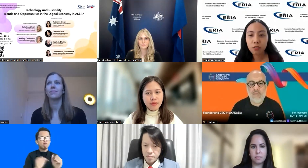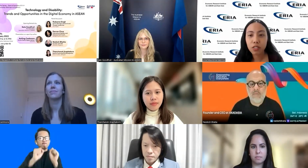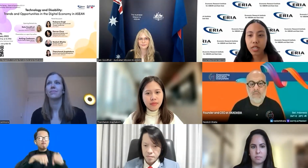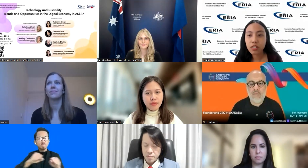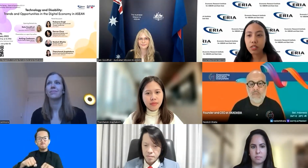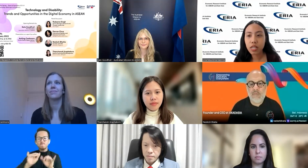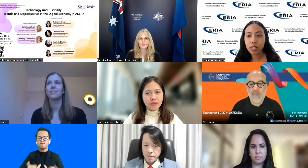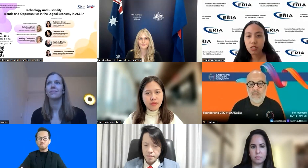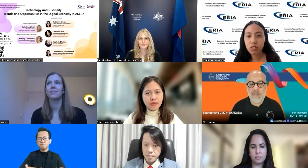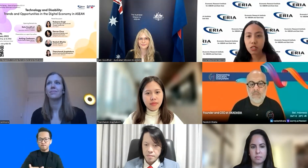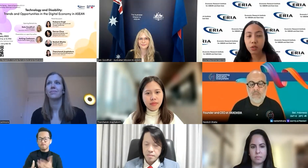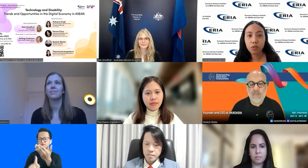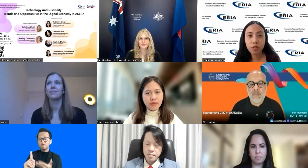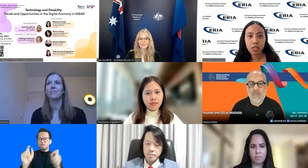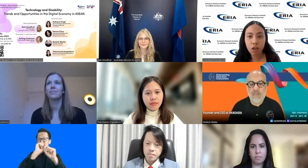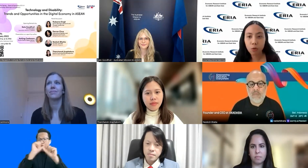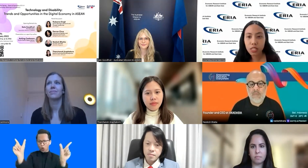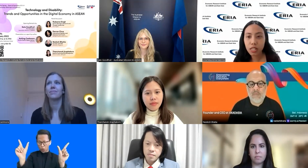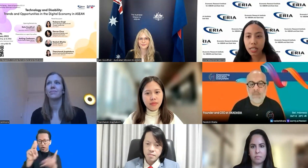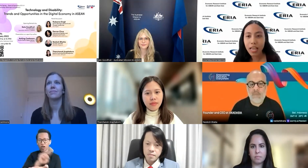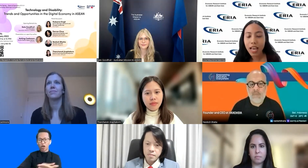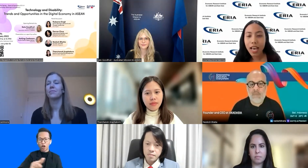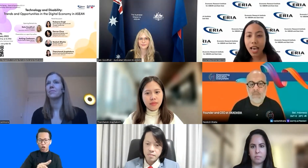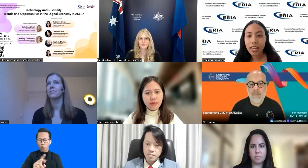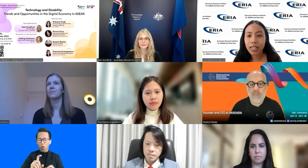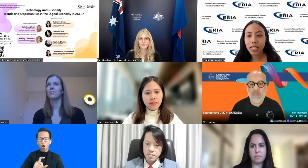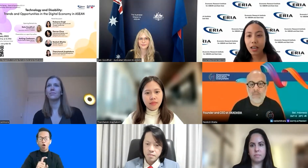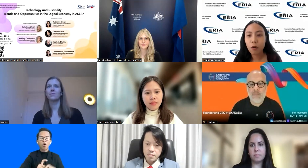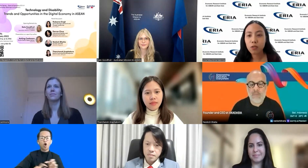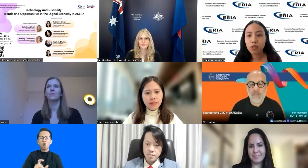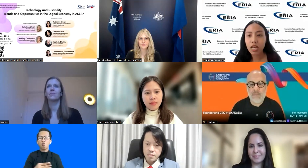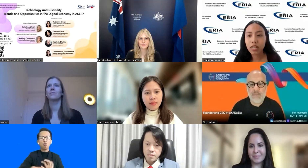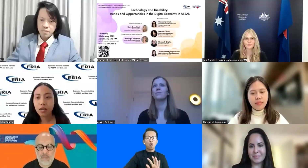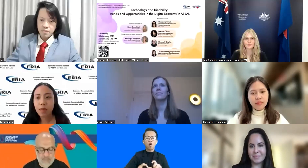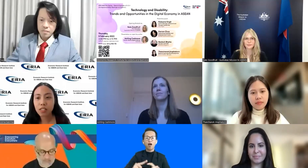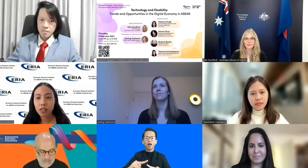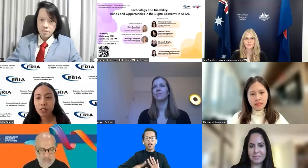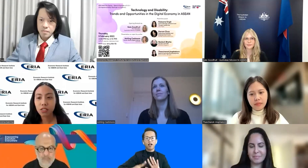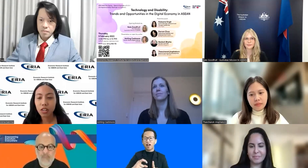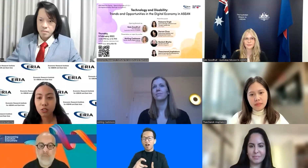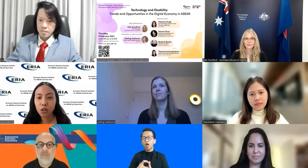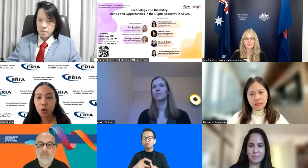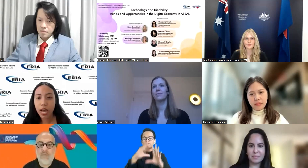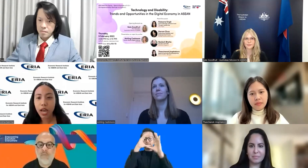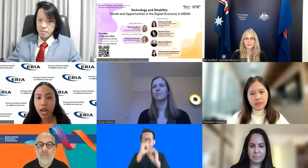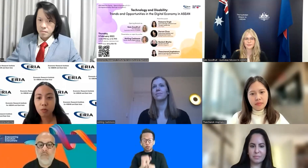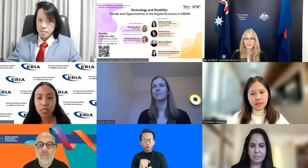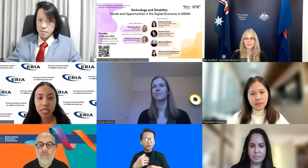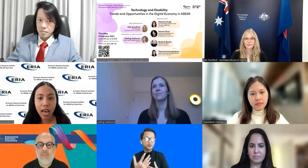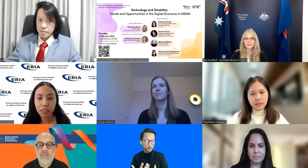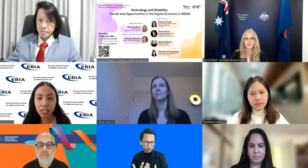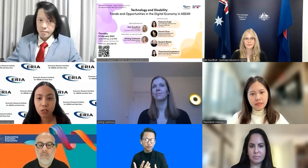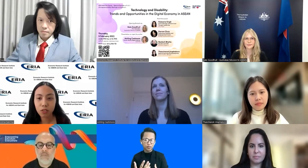Bachelor of International Studies from the University of Queensland and also studying Master of International Law and